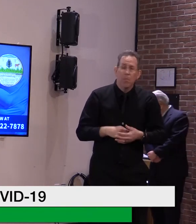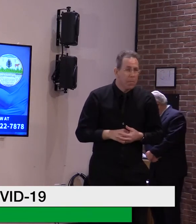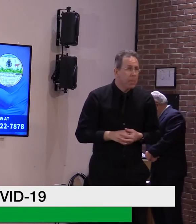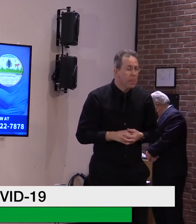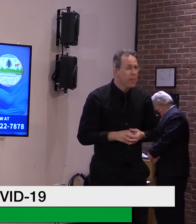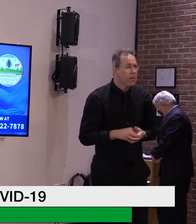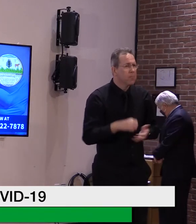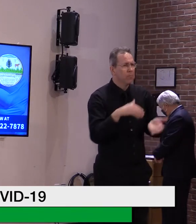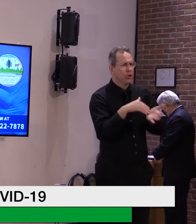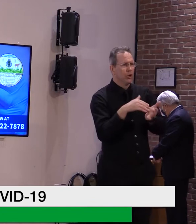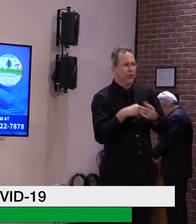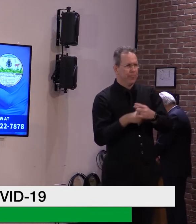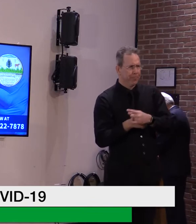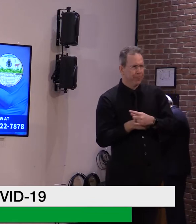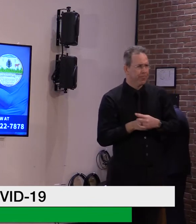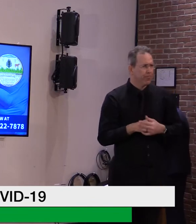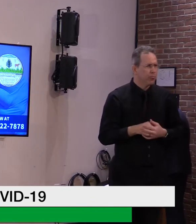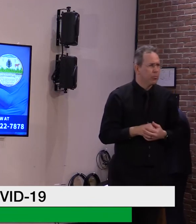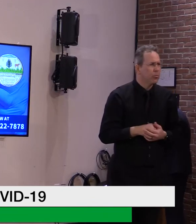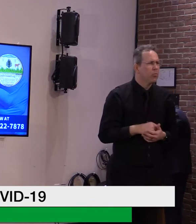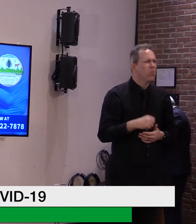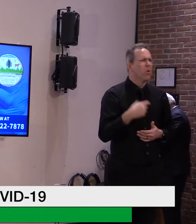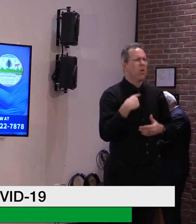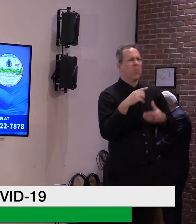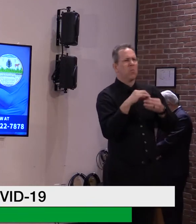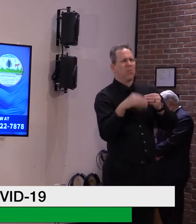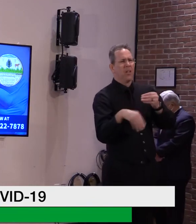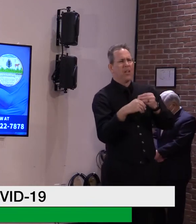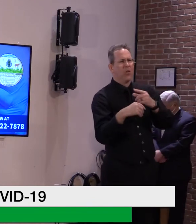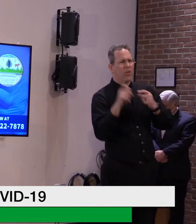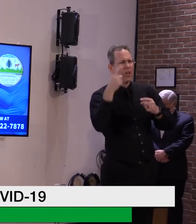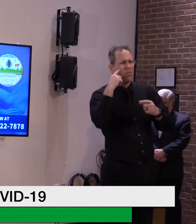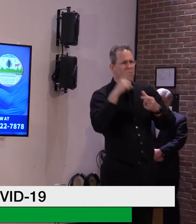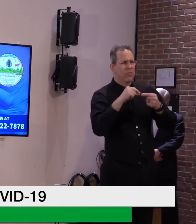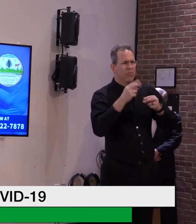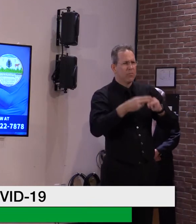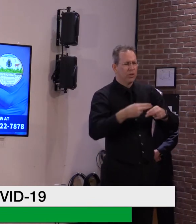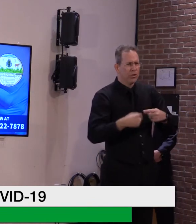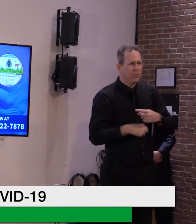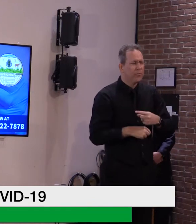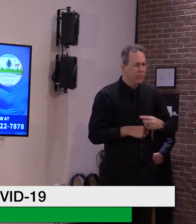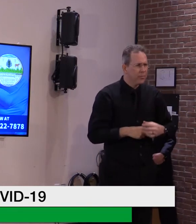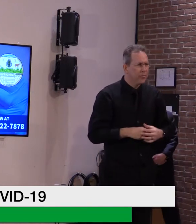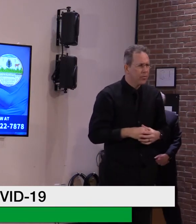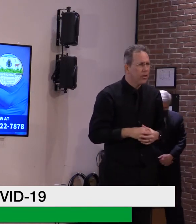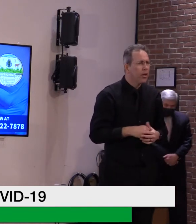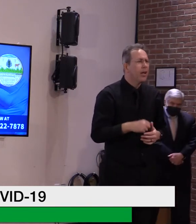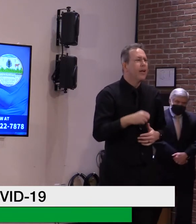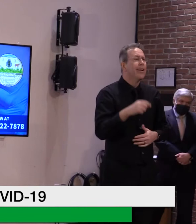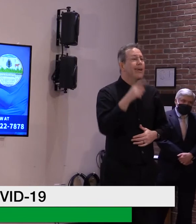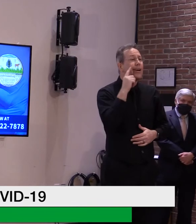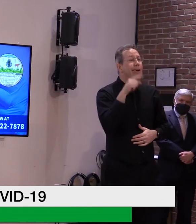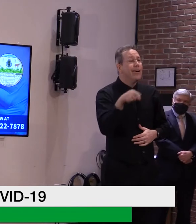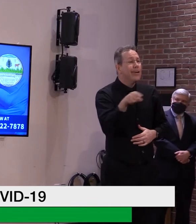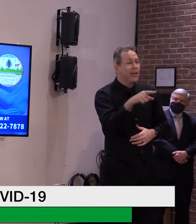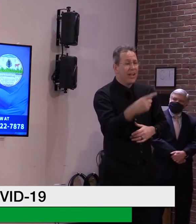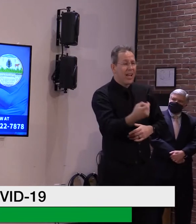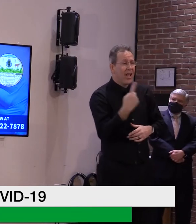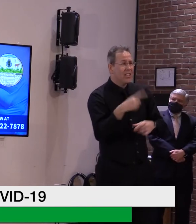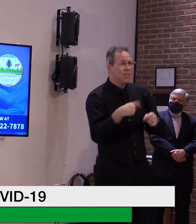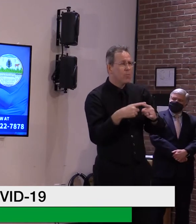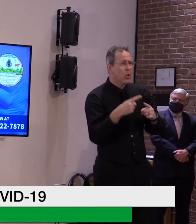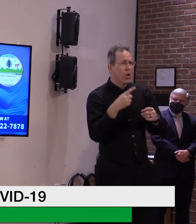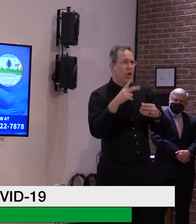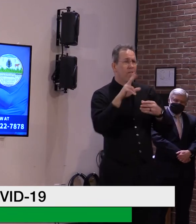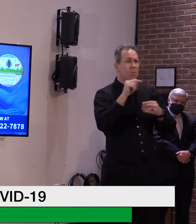Just a quick comment. So, obviously, you're looking at it as an increase in cases around the state. And I don't think the data that